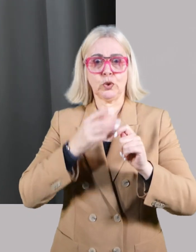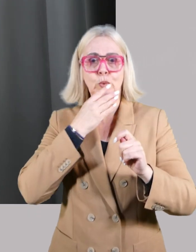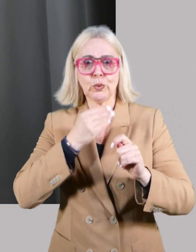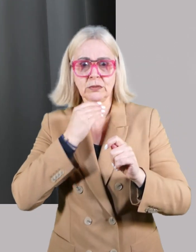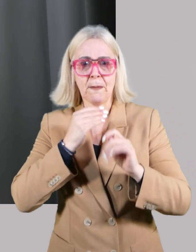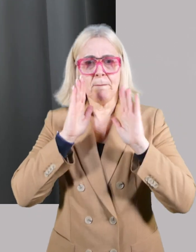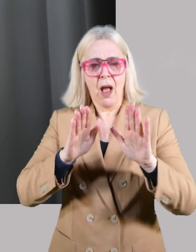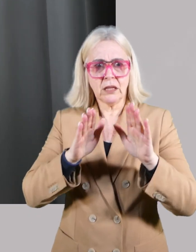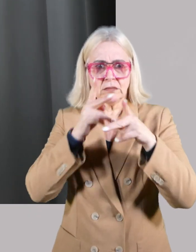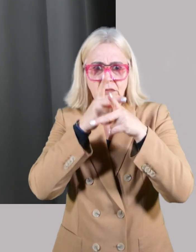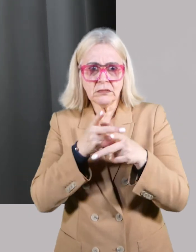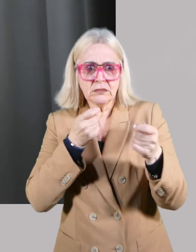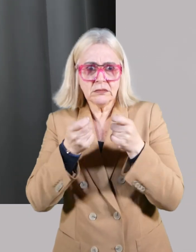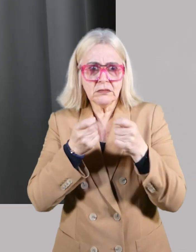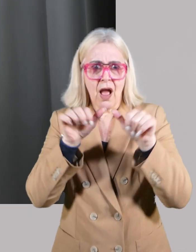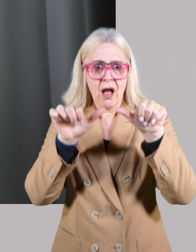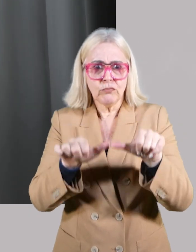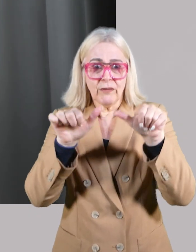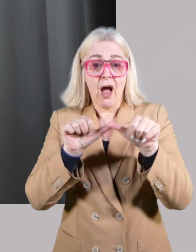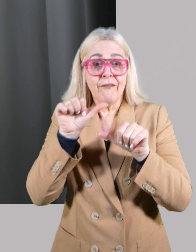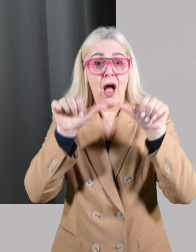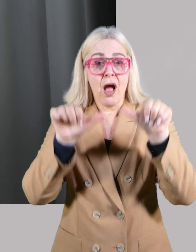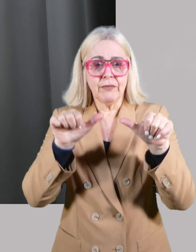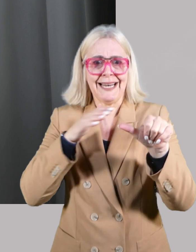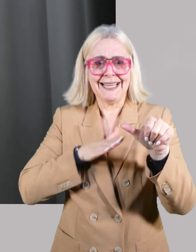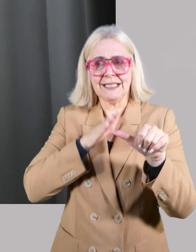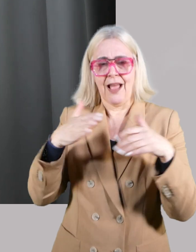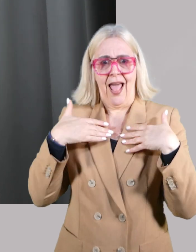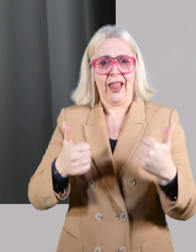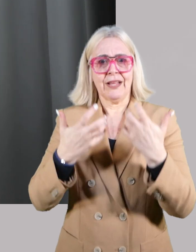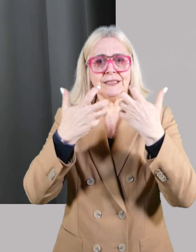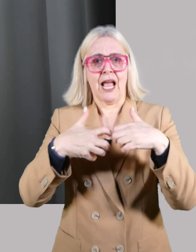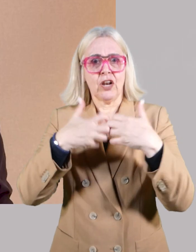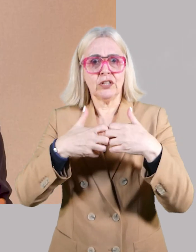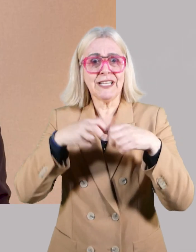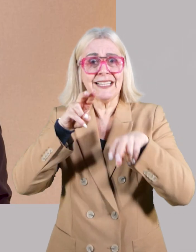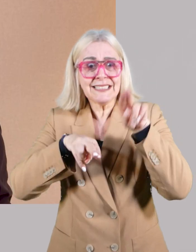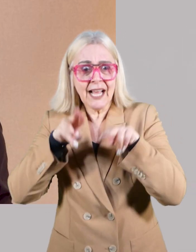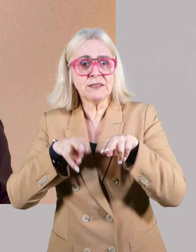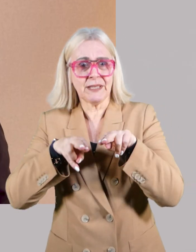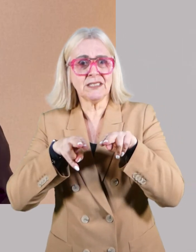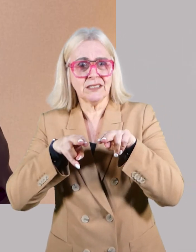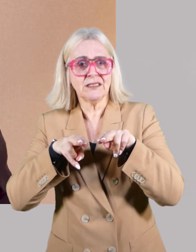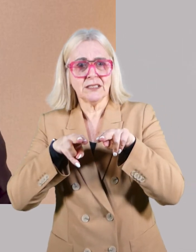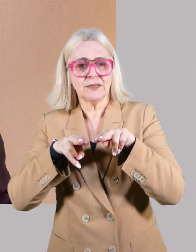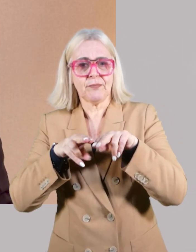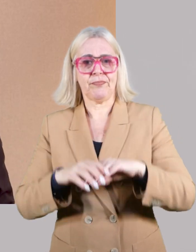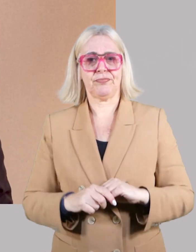treatments can be widely used, they must gain regulatory approval. After regulatory approval has been granted,